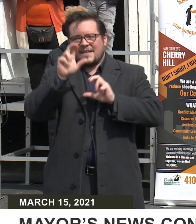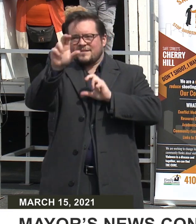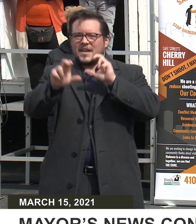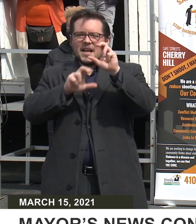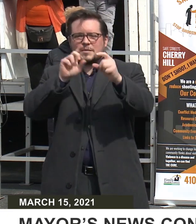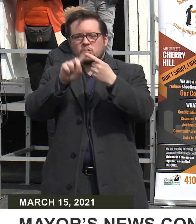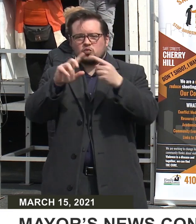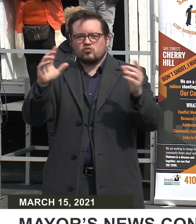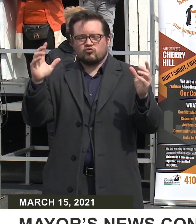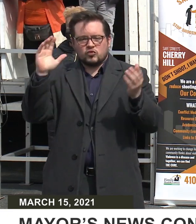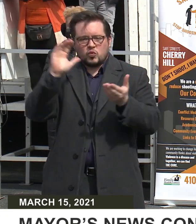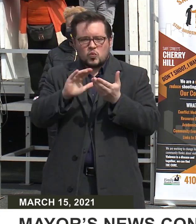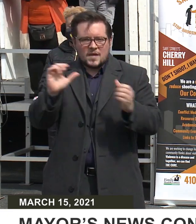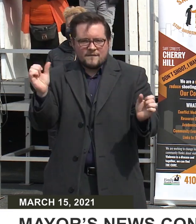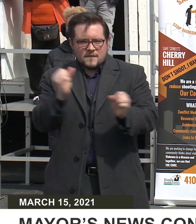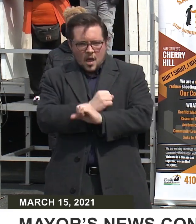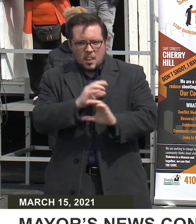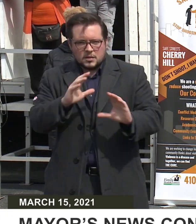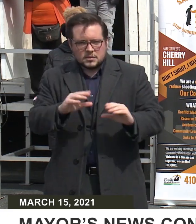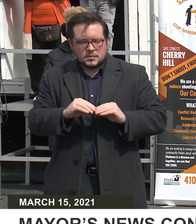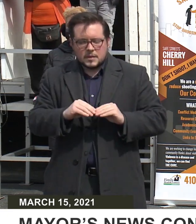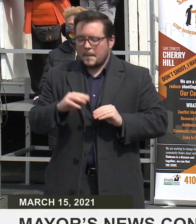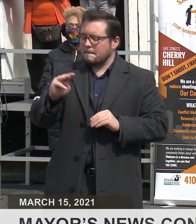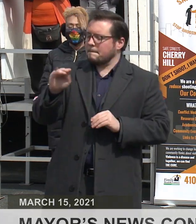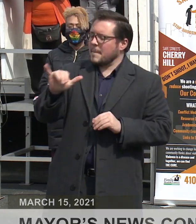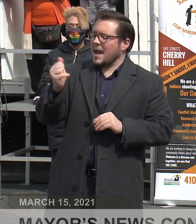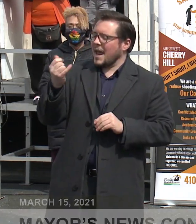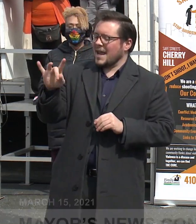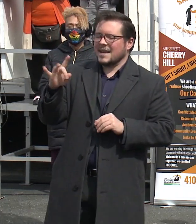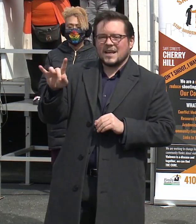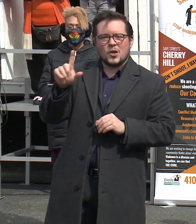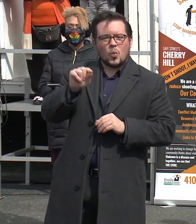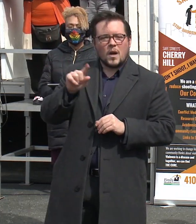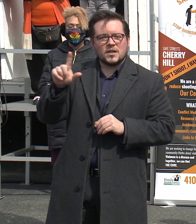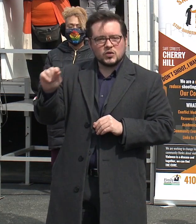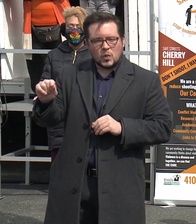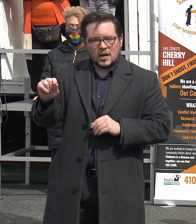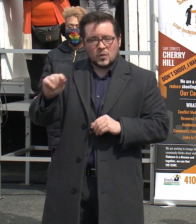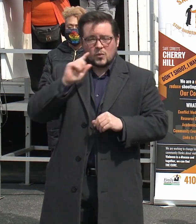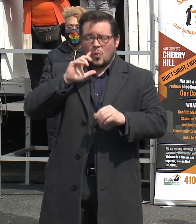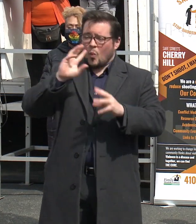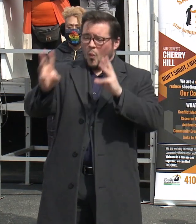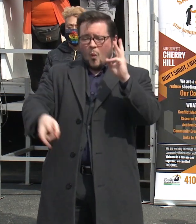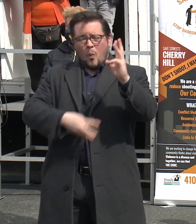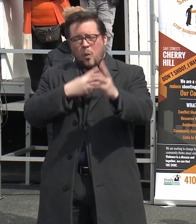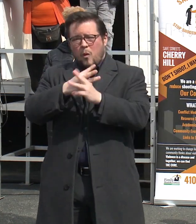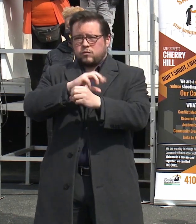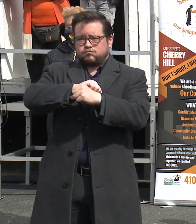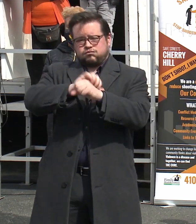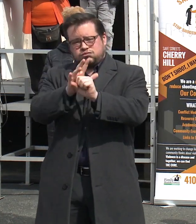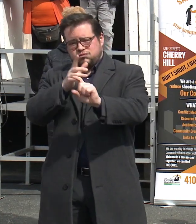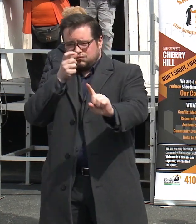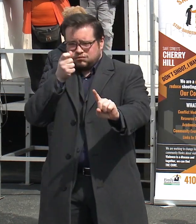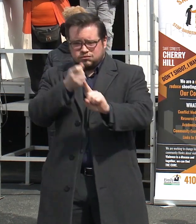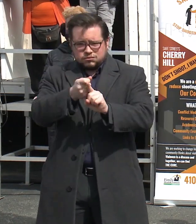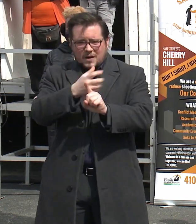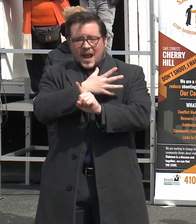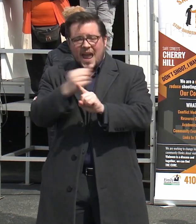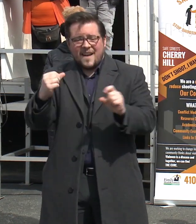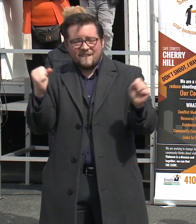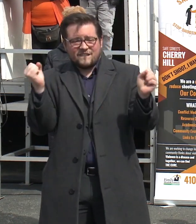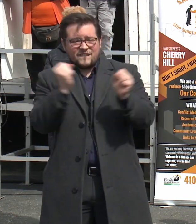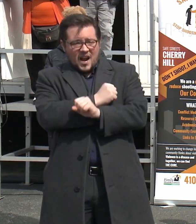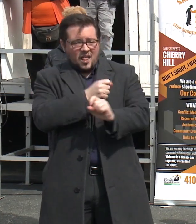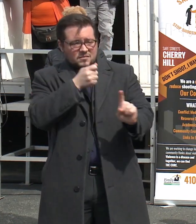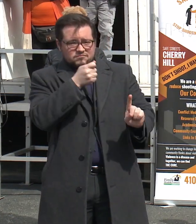reduce violence. On May 18, 2020, in the wake of a global pandemic and a violence epidemic, then